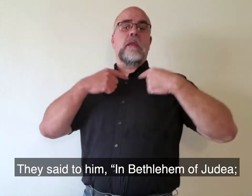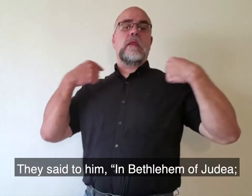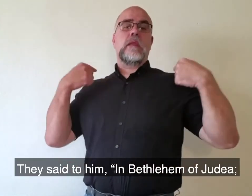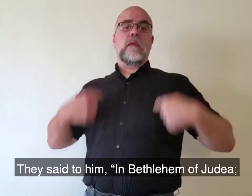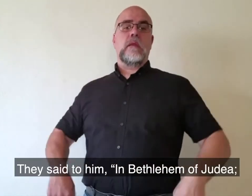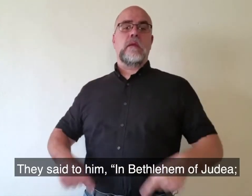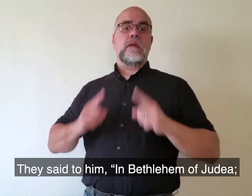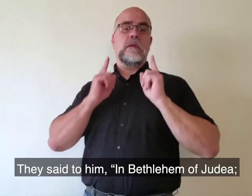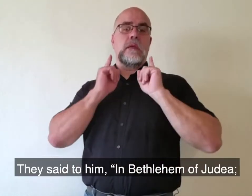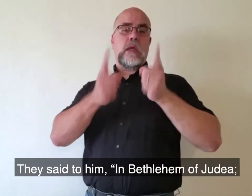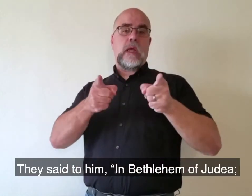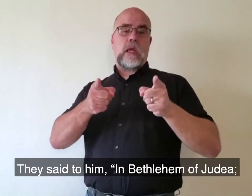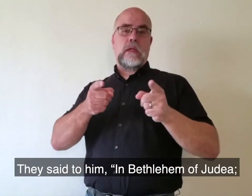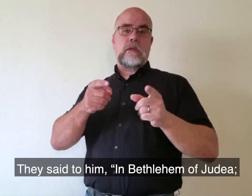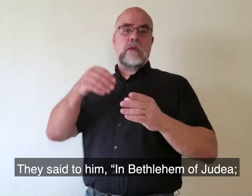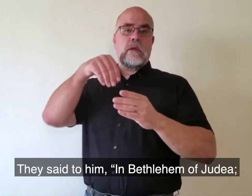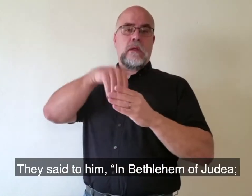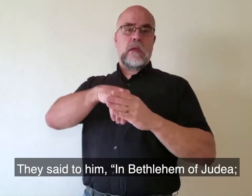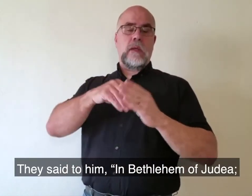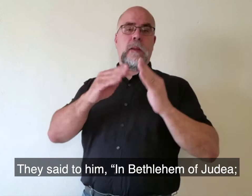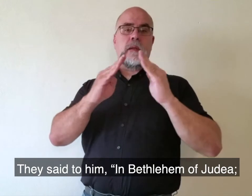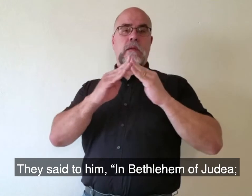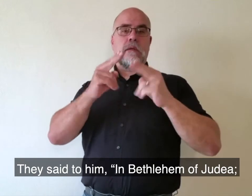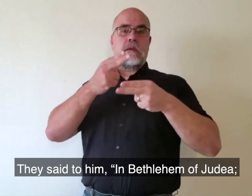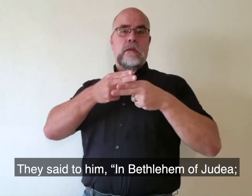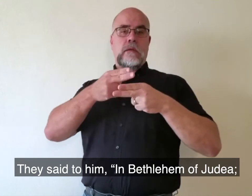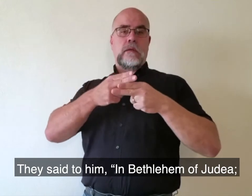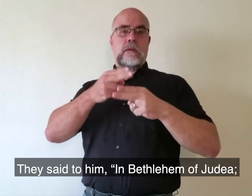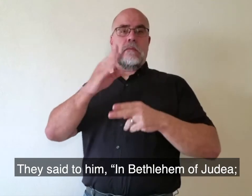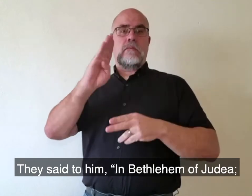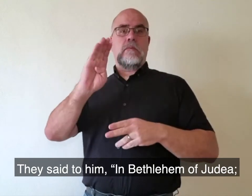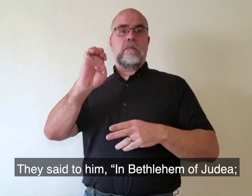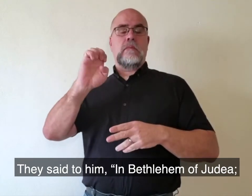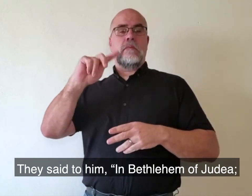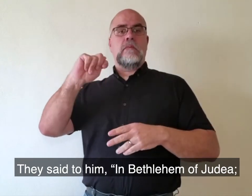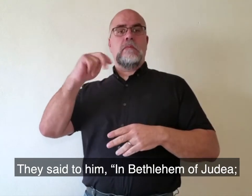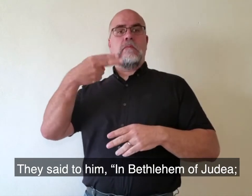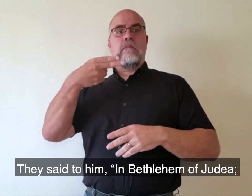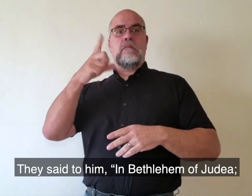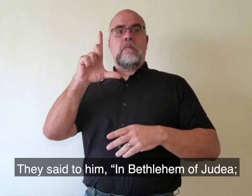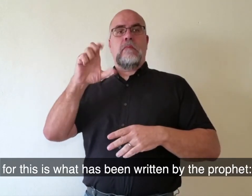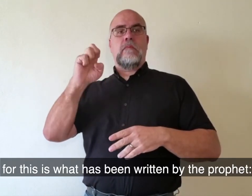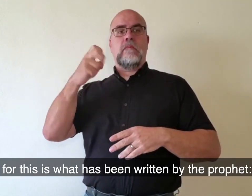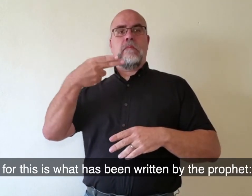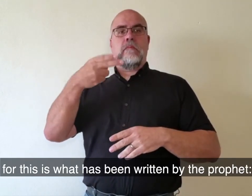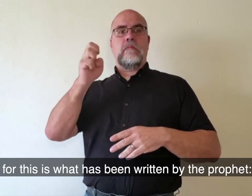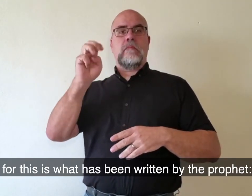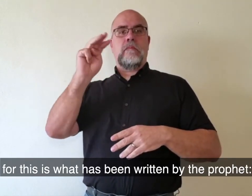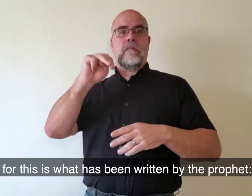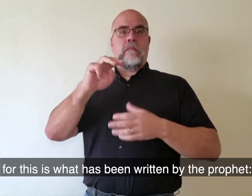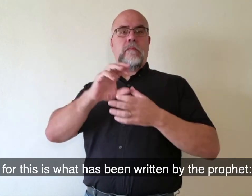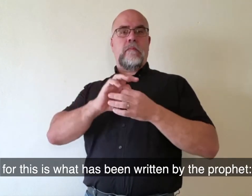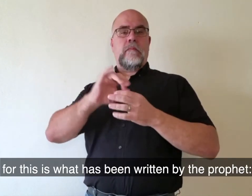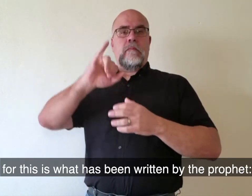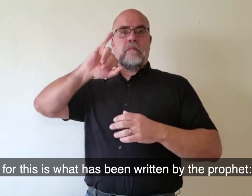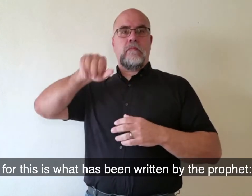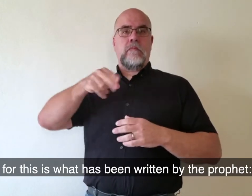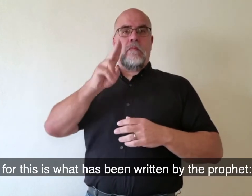They said to him, In Bethlehem of Judea, for this is what has been written